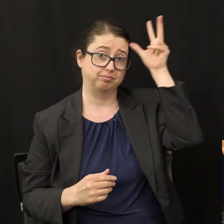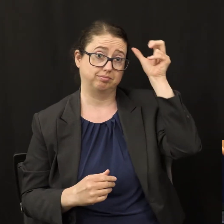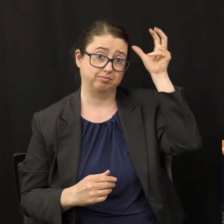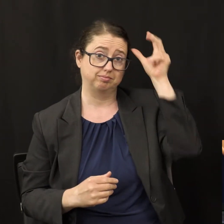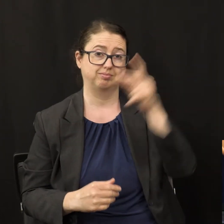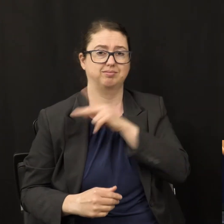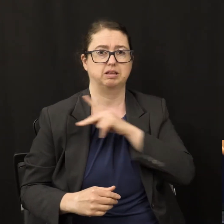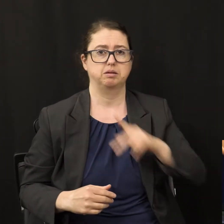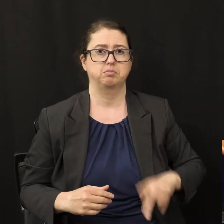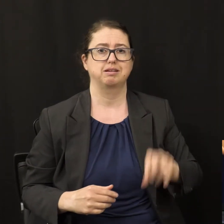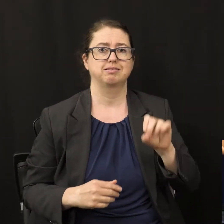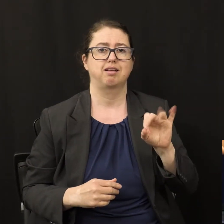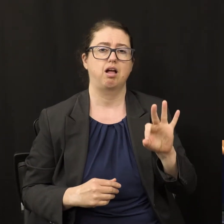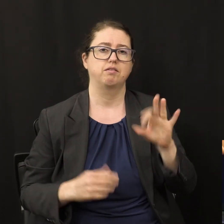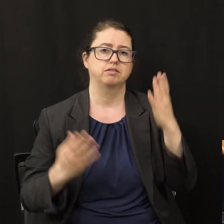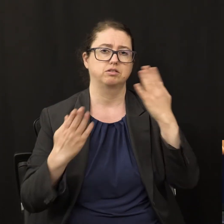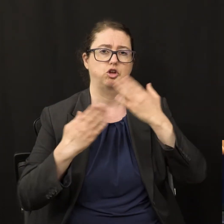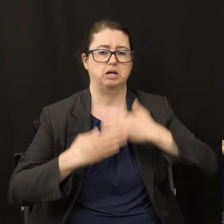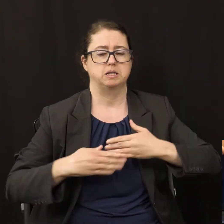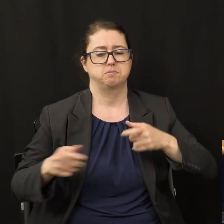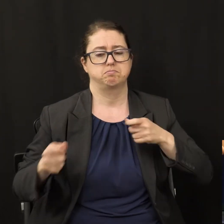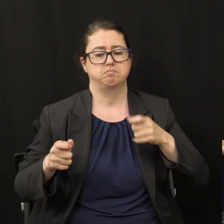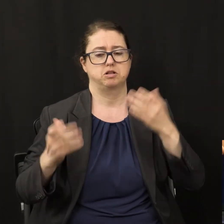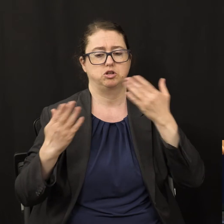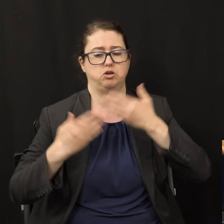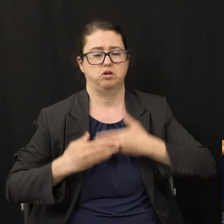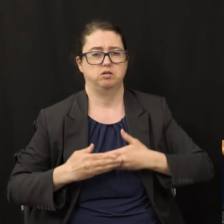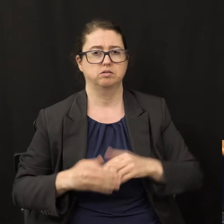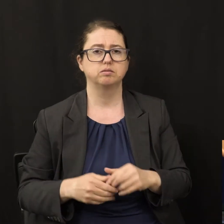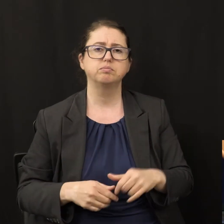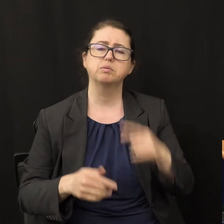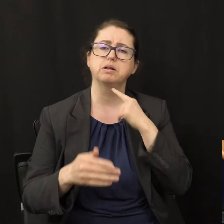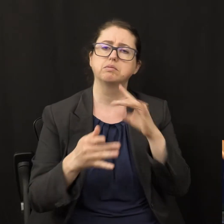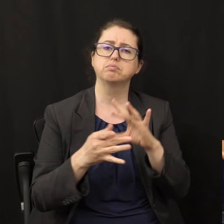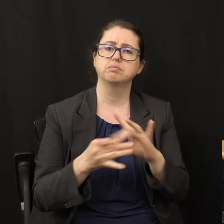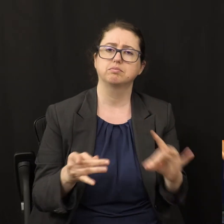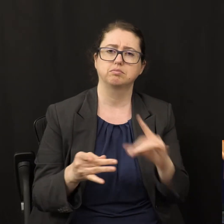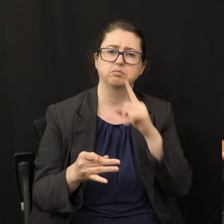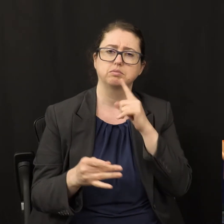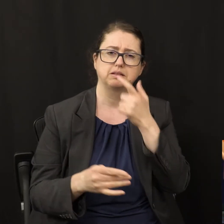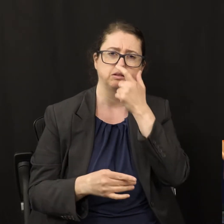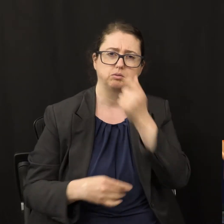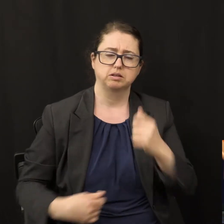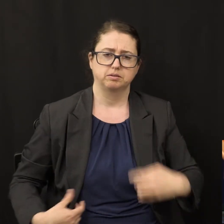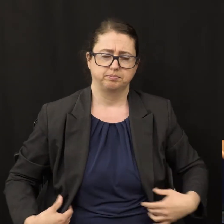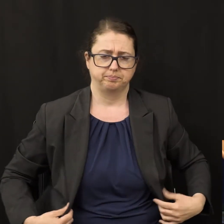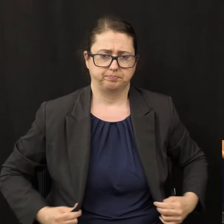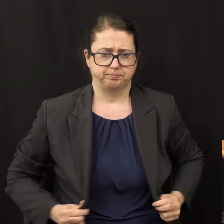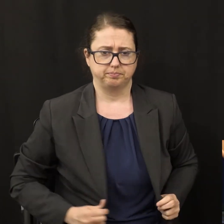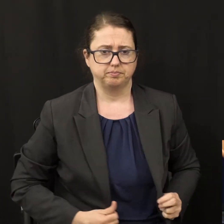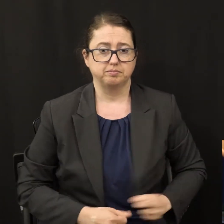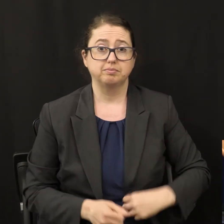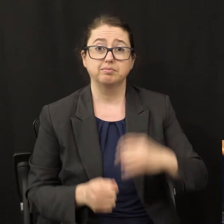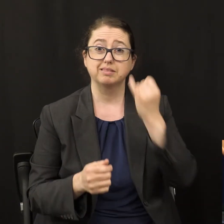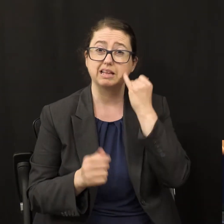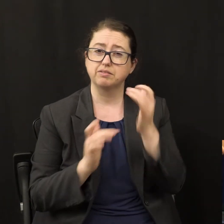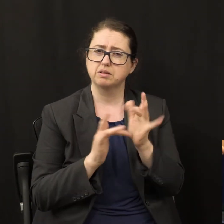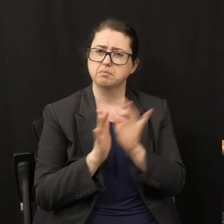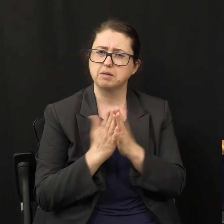of darkness. Let me just mention this interesting detail. If you look in the Bible, God's points of the compass